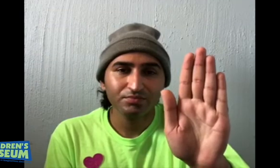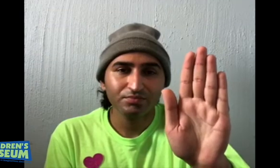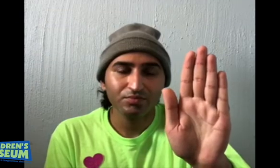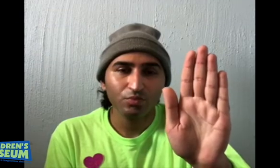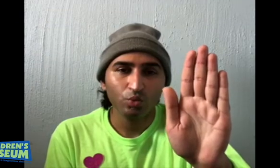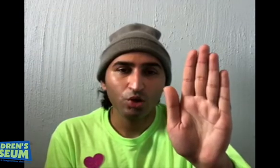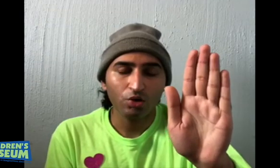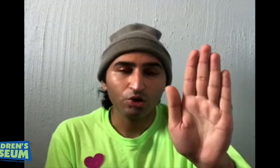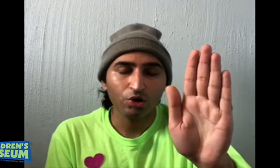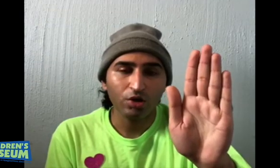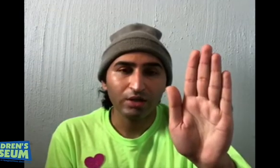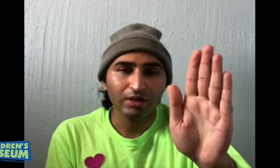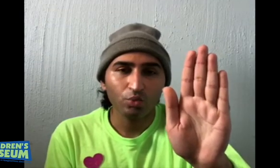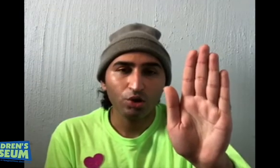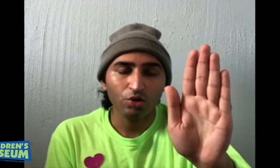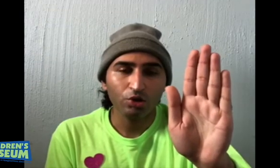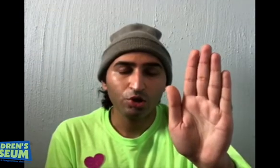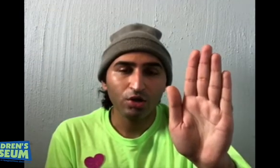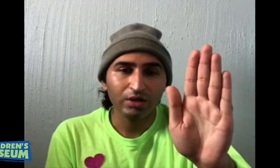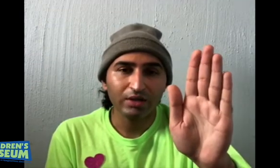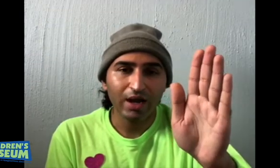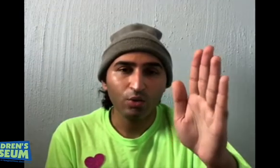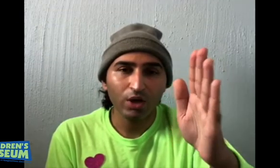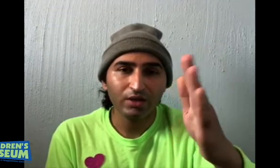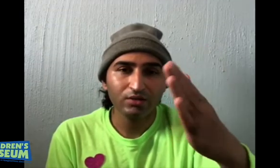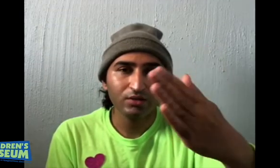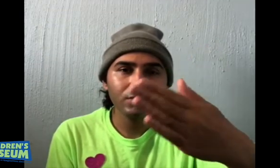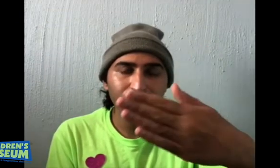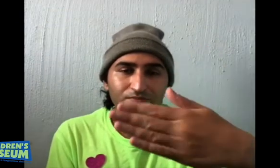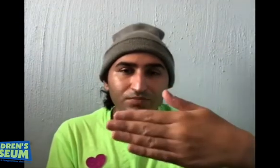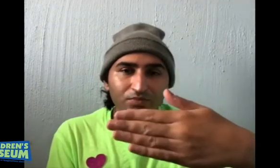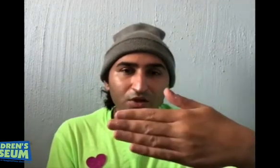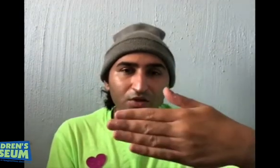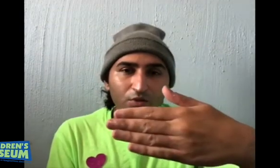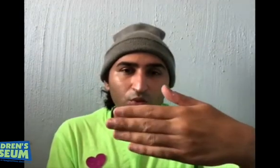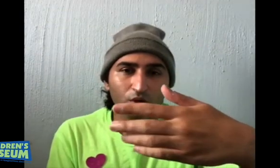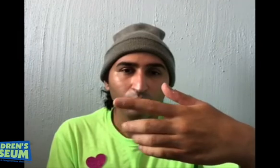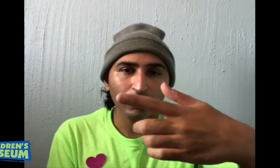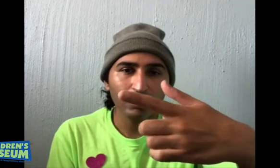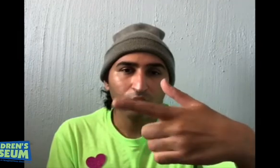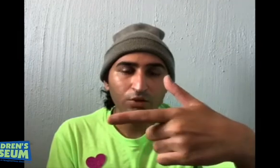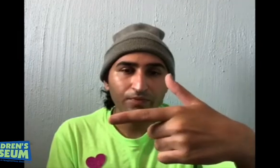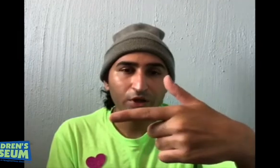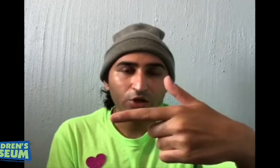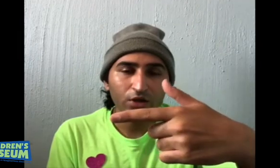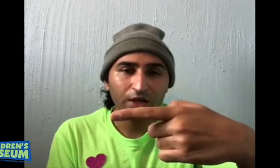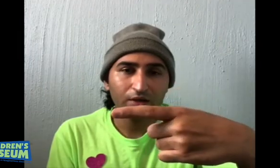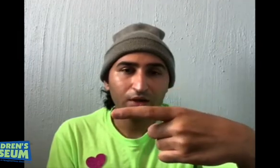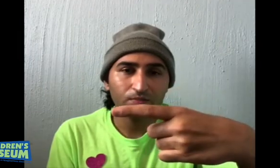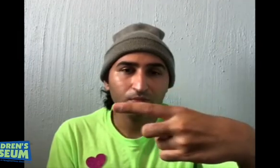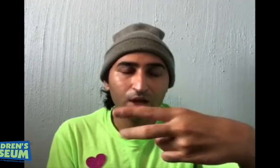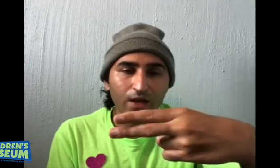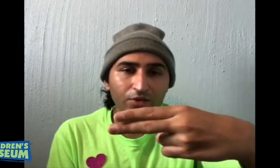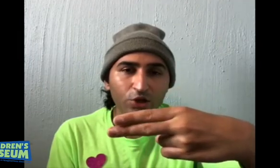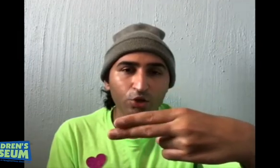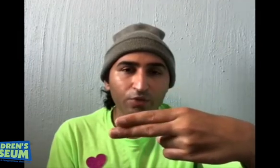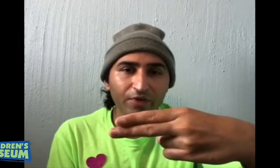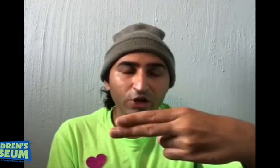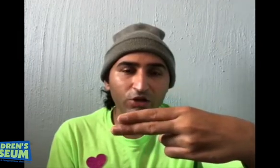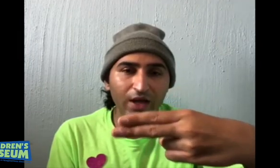We are going to turn it sideways. We are going bring these two fingers in. And these two fingers in.